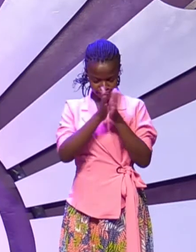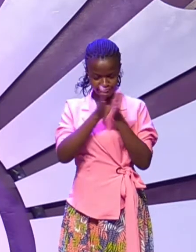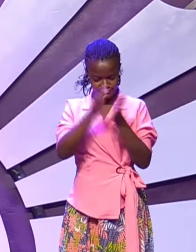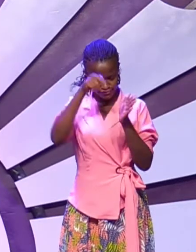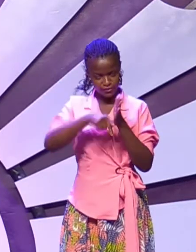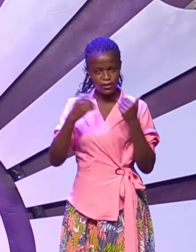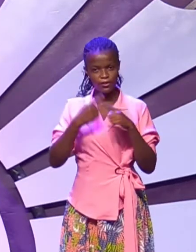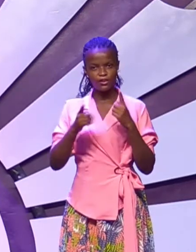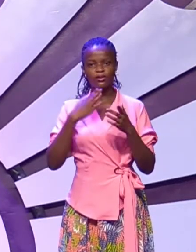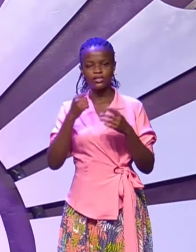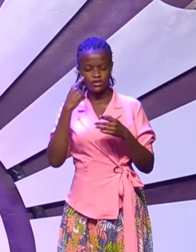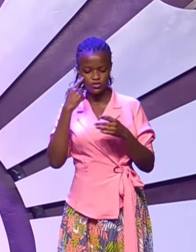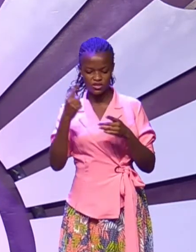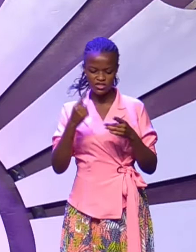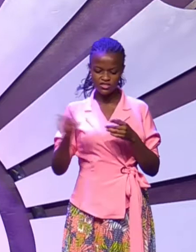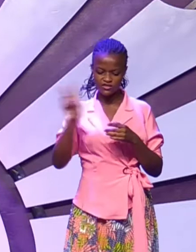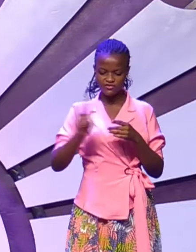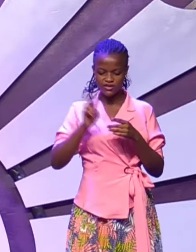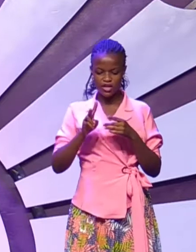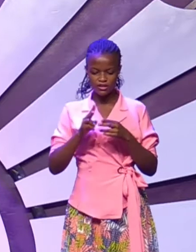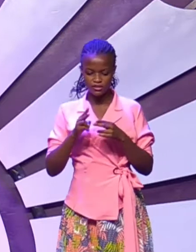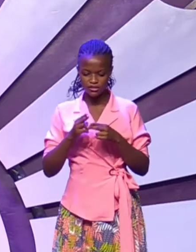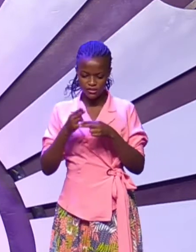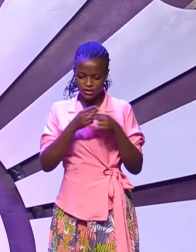But I want us to look at this text closely this morning.